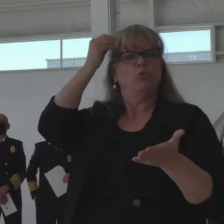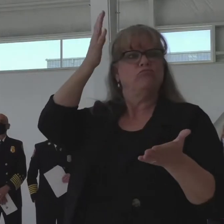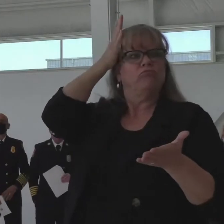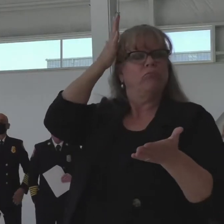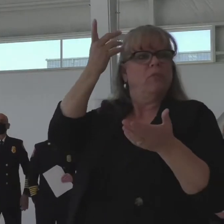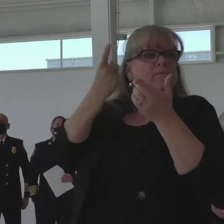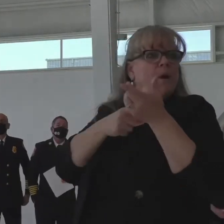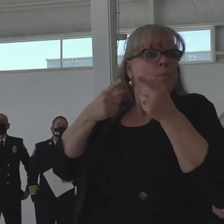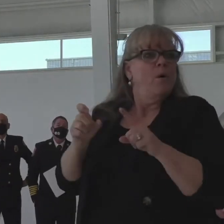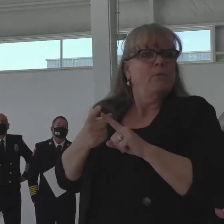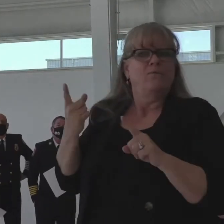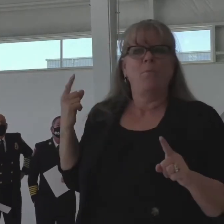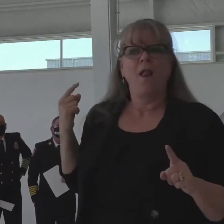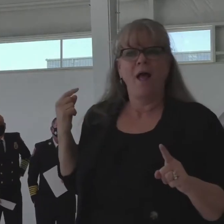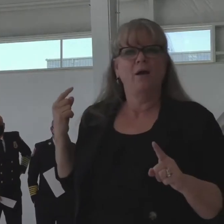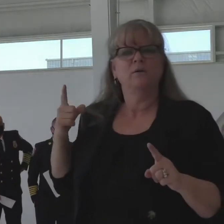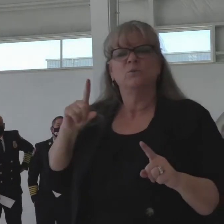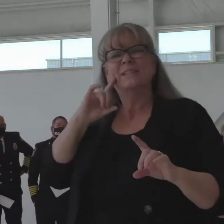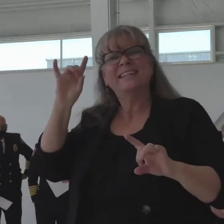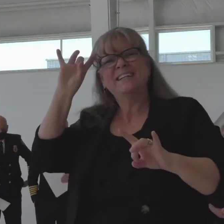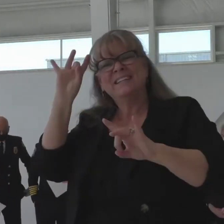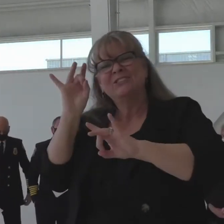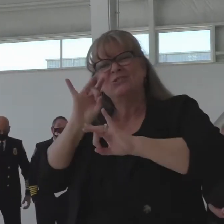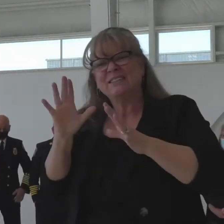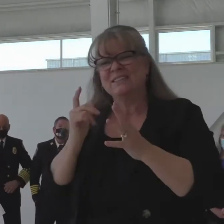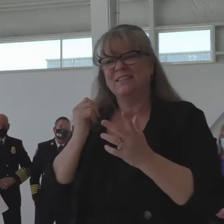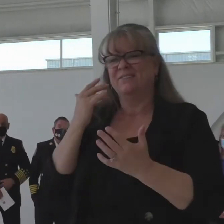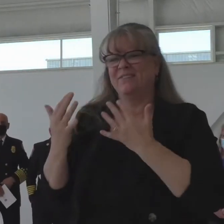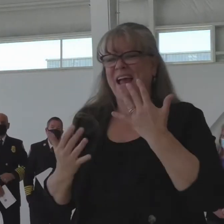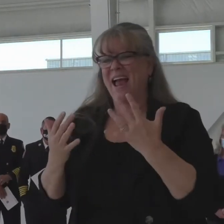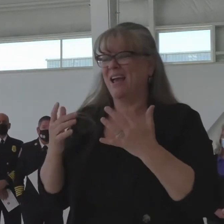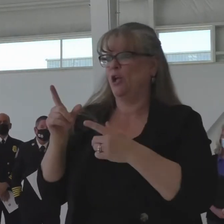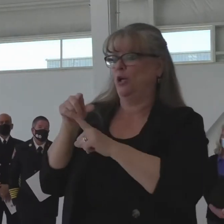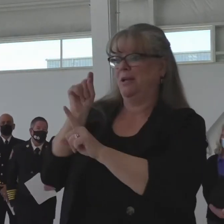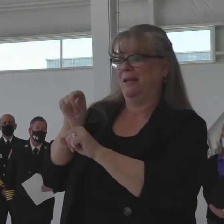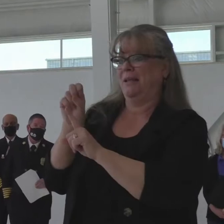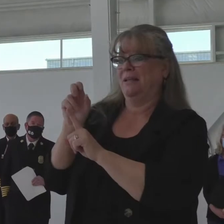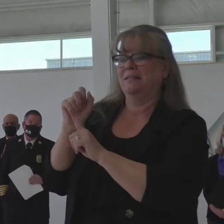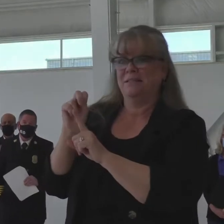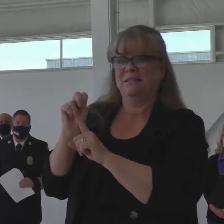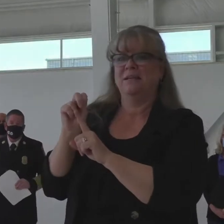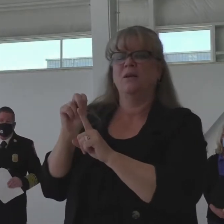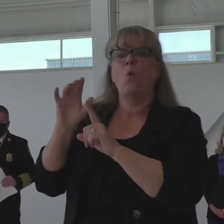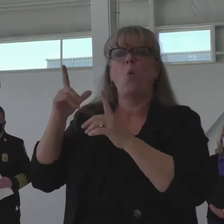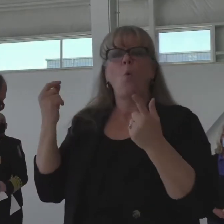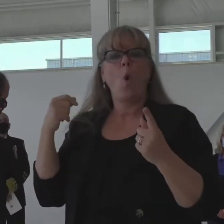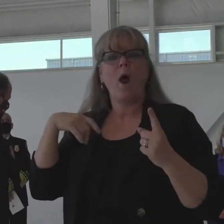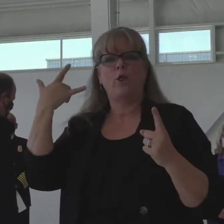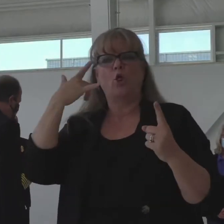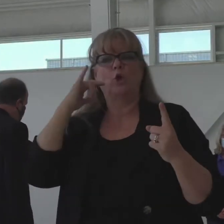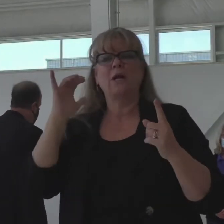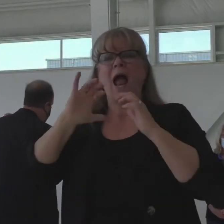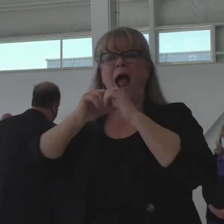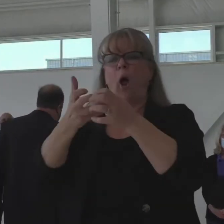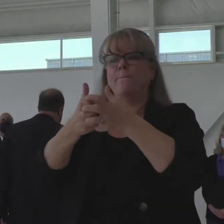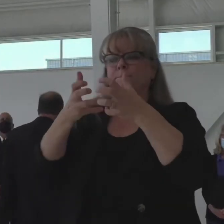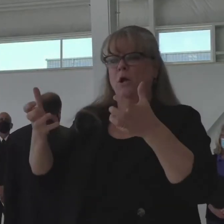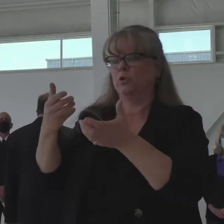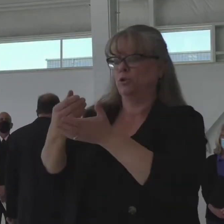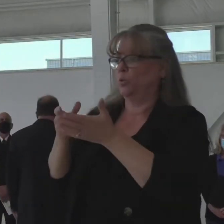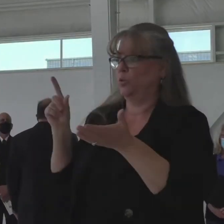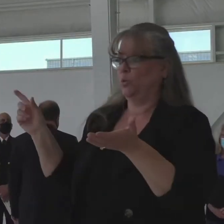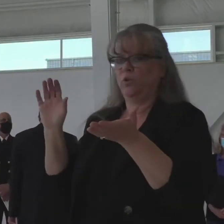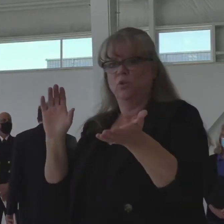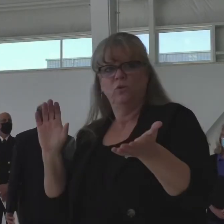but that was just five years. What does that mean, hopefully, and how does that affect it in end of this year, and what